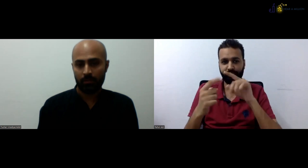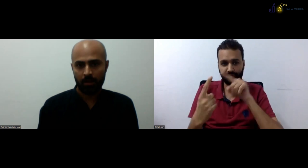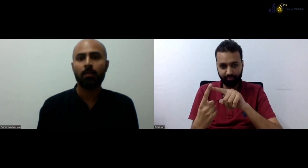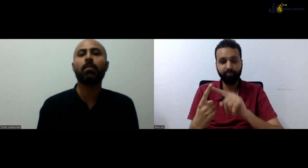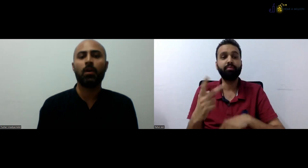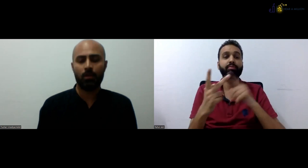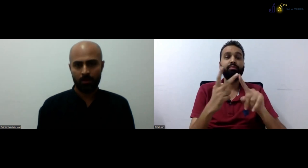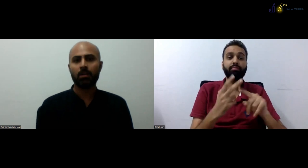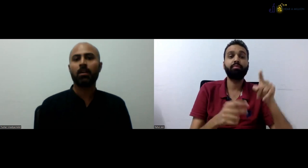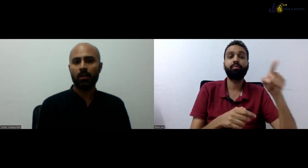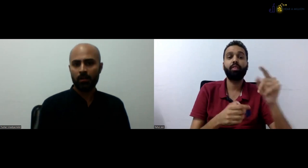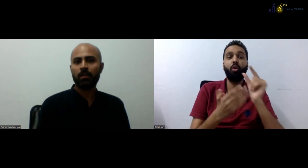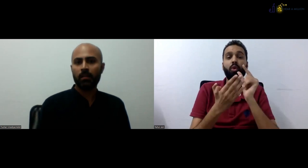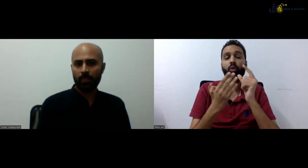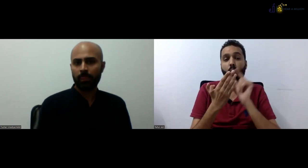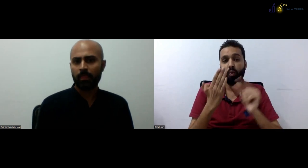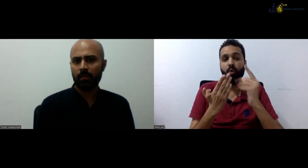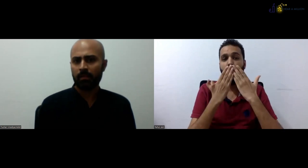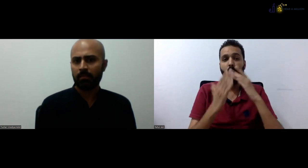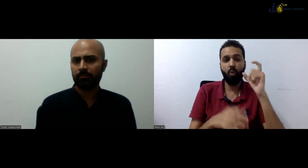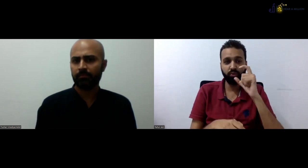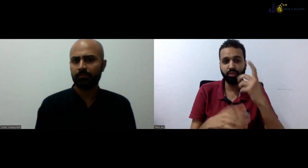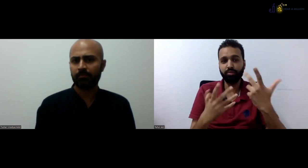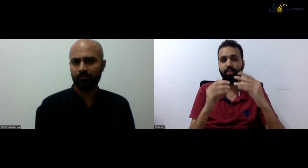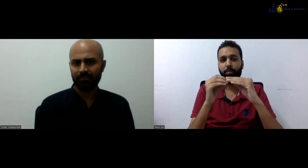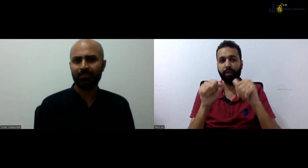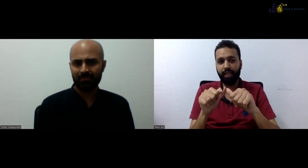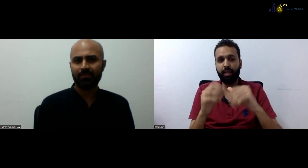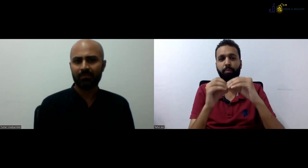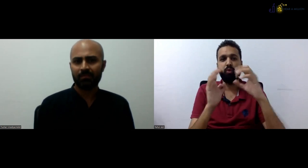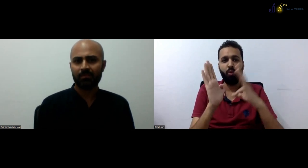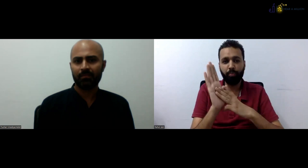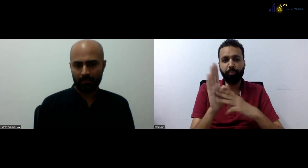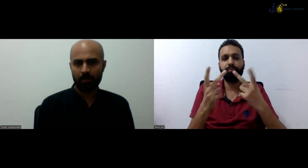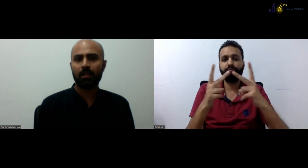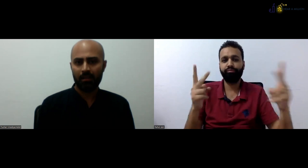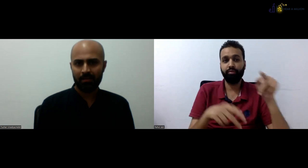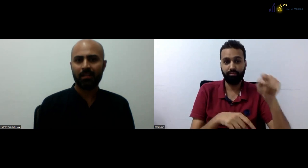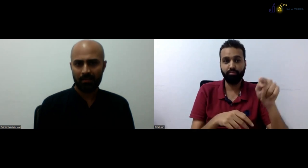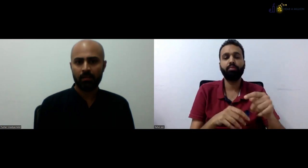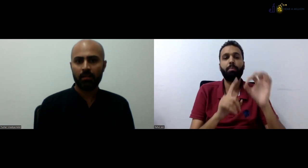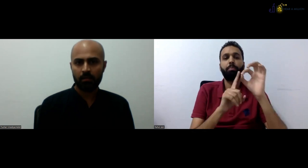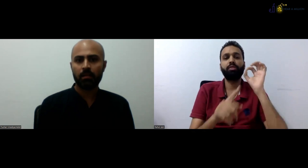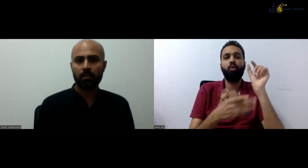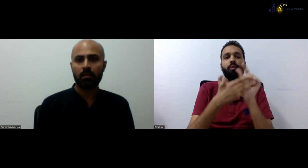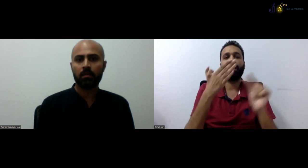And the education is from the Punjab board. We follow the Punjab board. We have BA, BCom, and